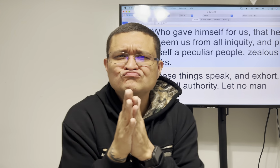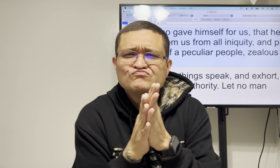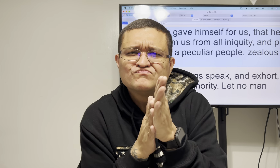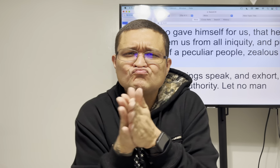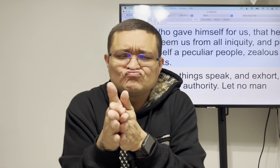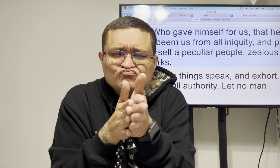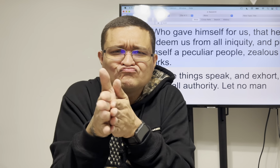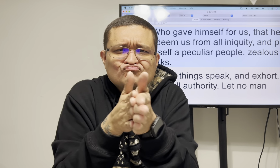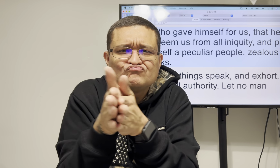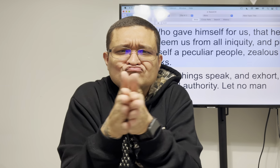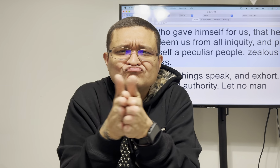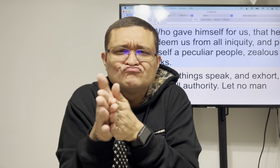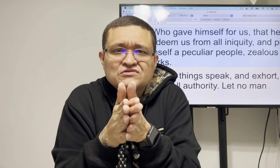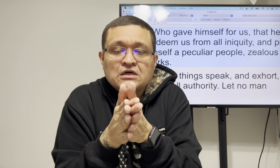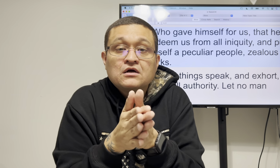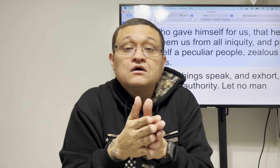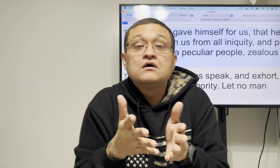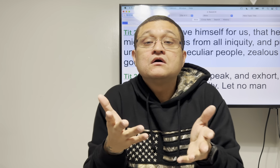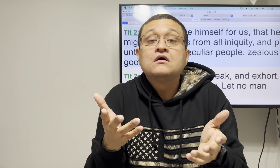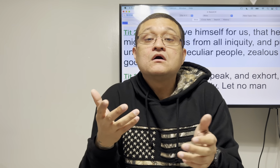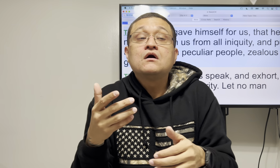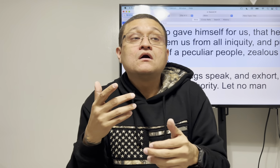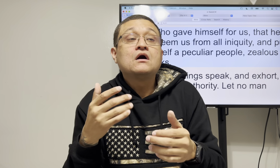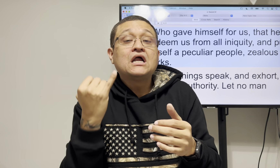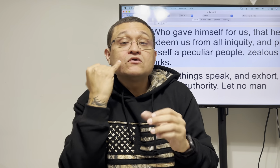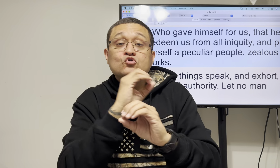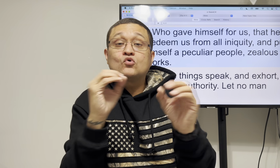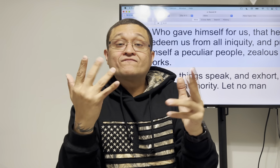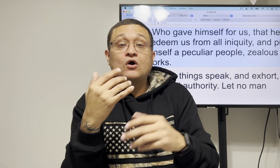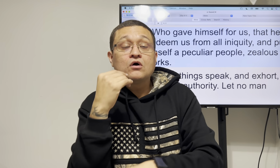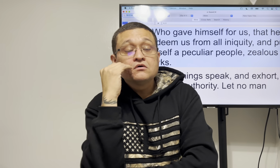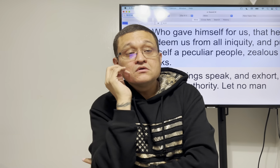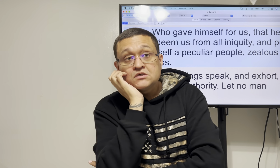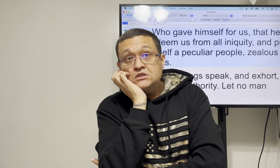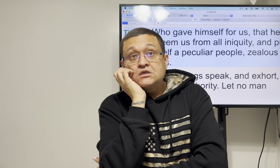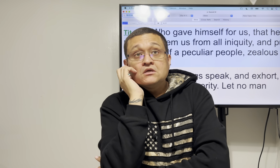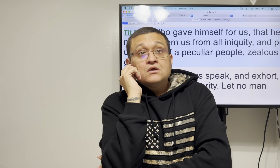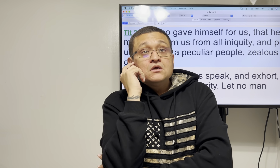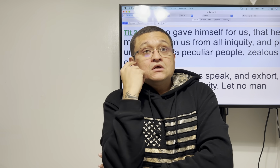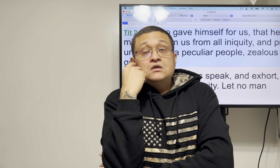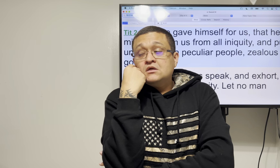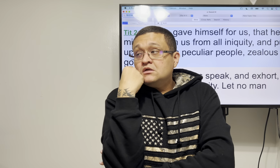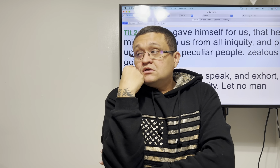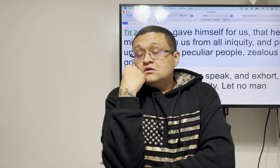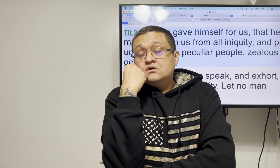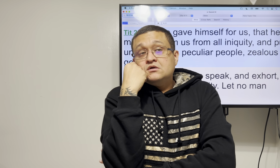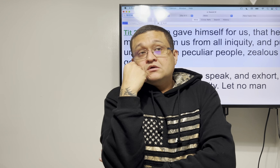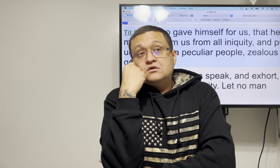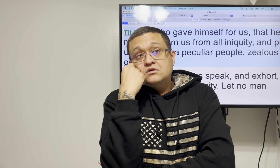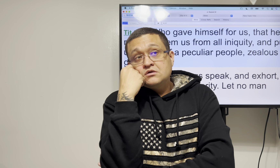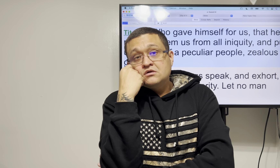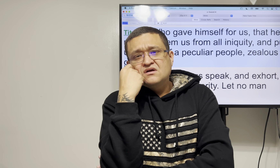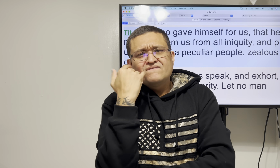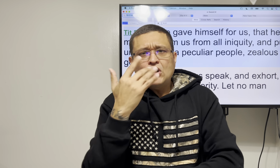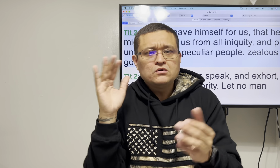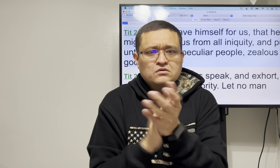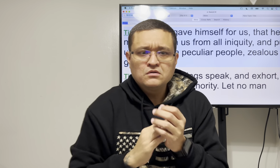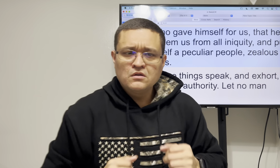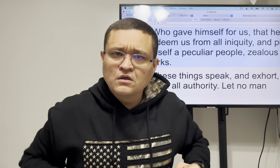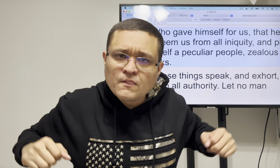means it's very motivated kind of like you have a fire underneath you you know if you don't have that fire inside you and motivation inside you